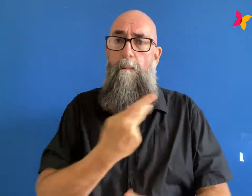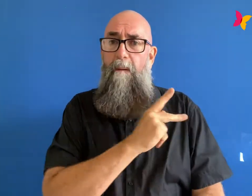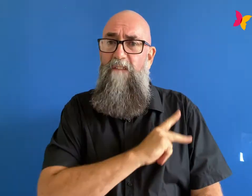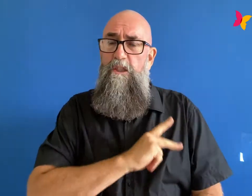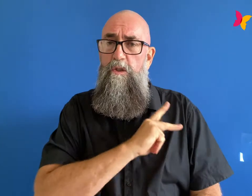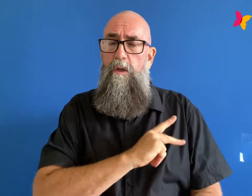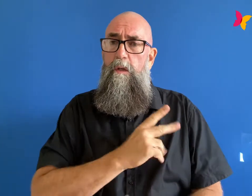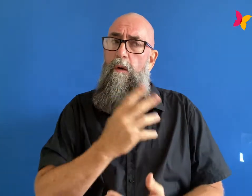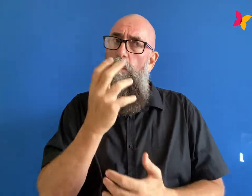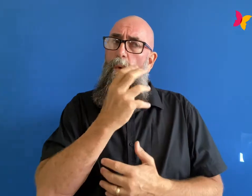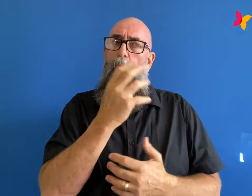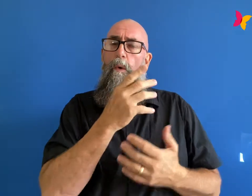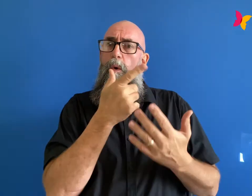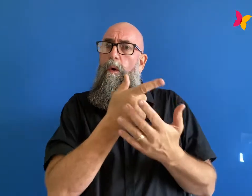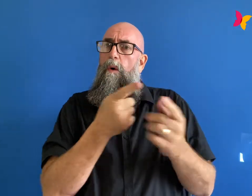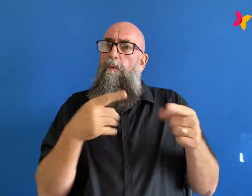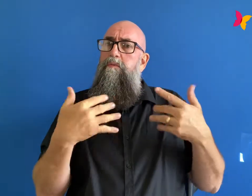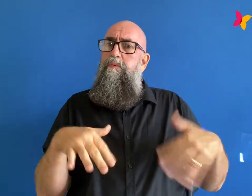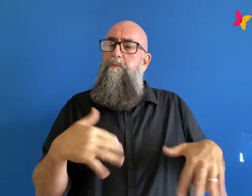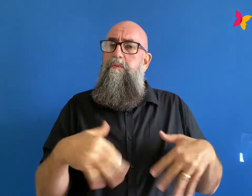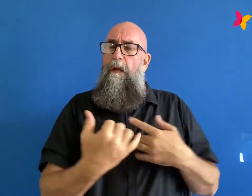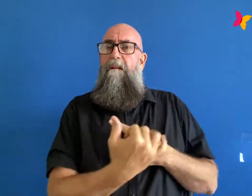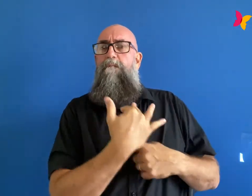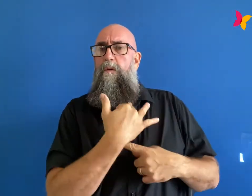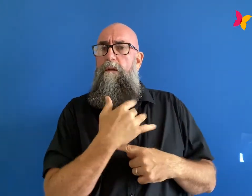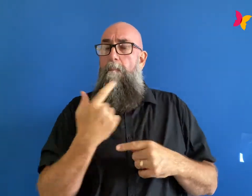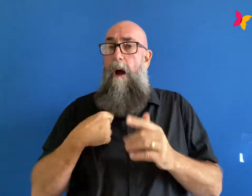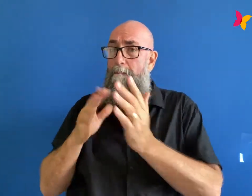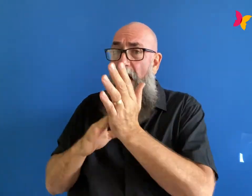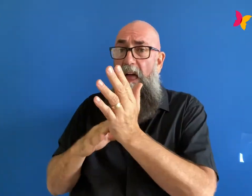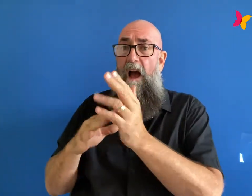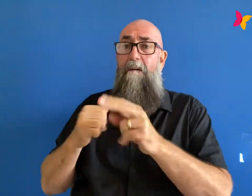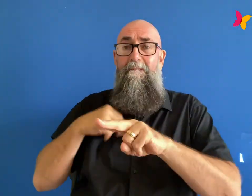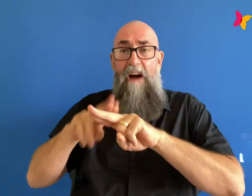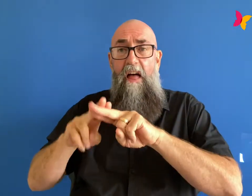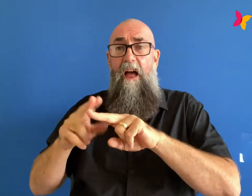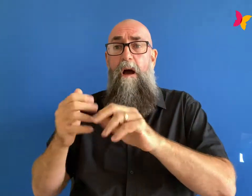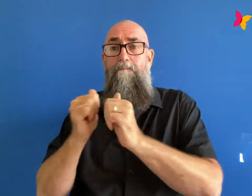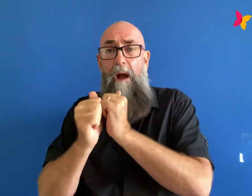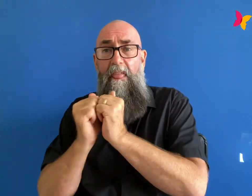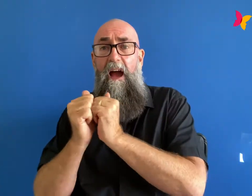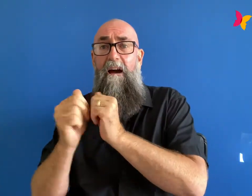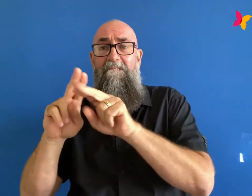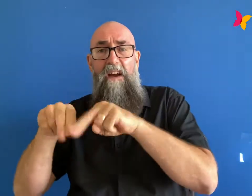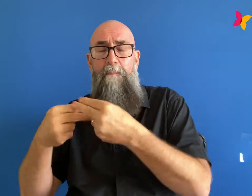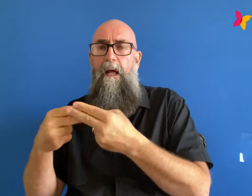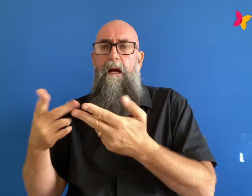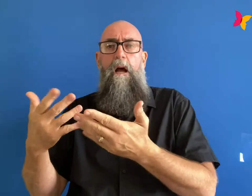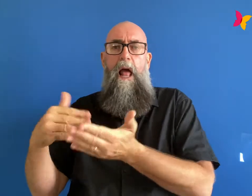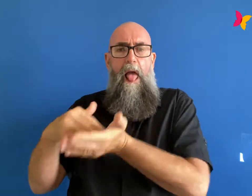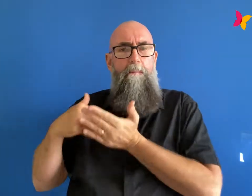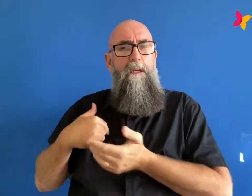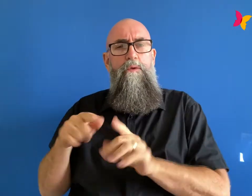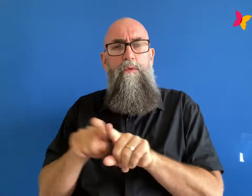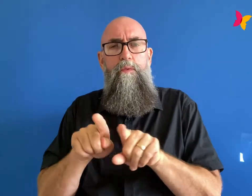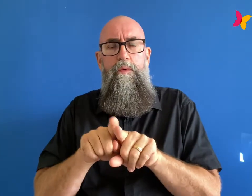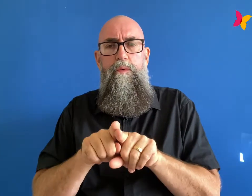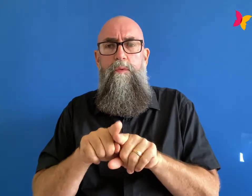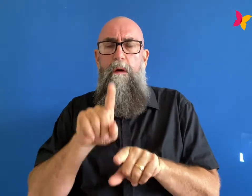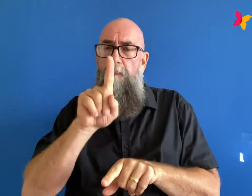really big role in it because we made that choice well ultimately my doctor more instigated saying i'd